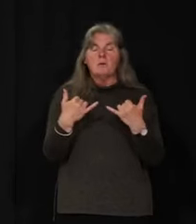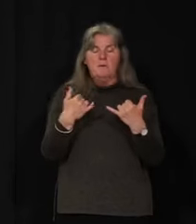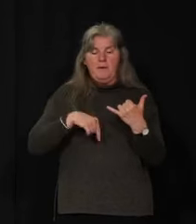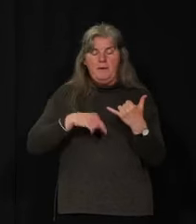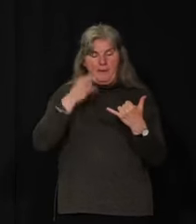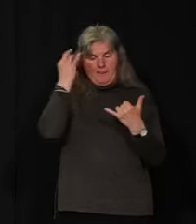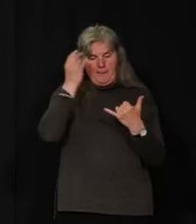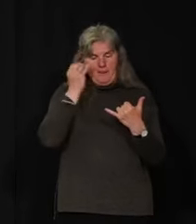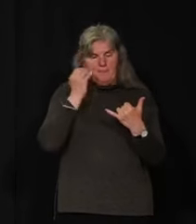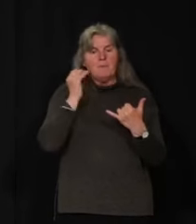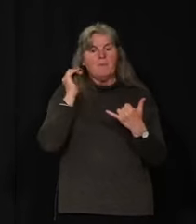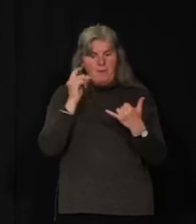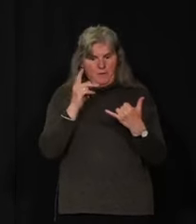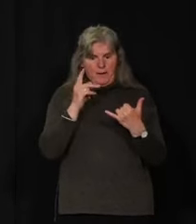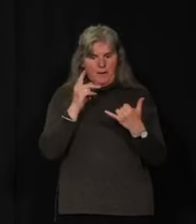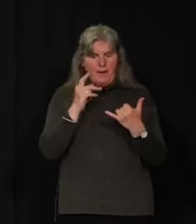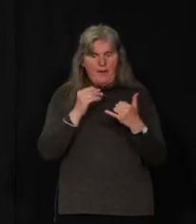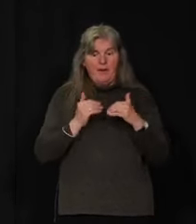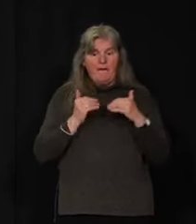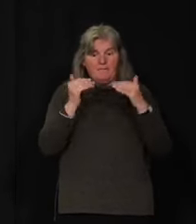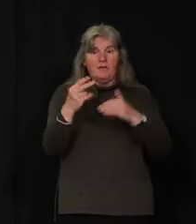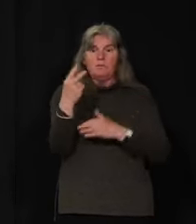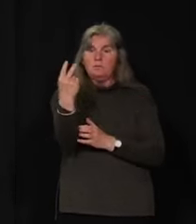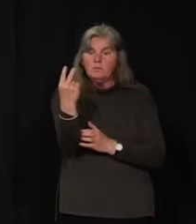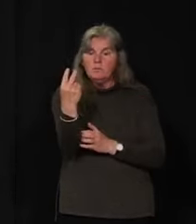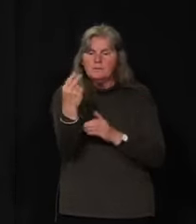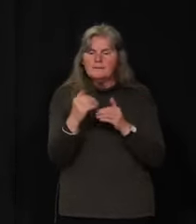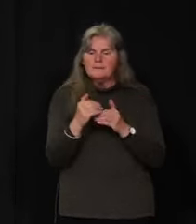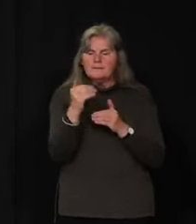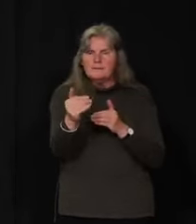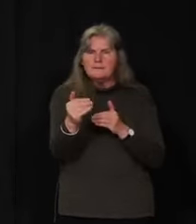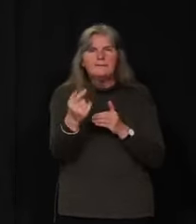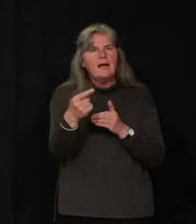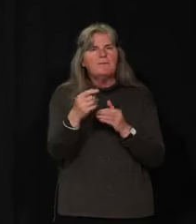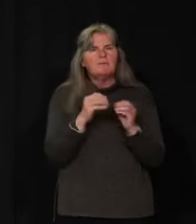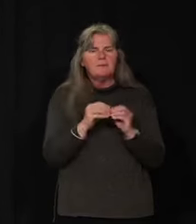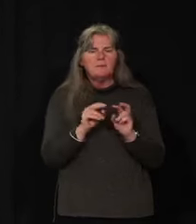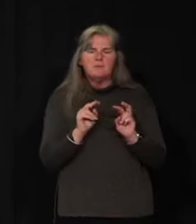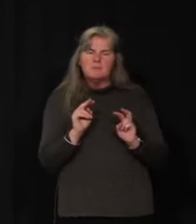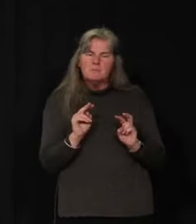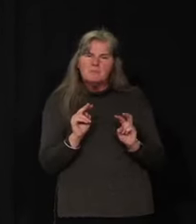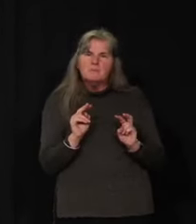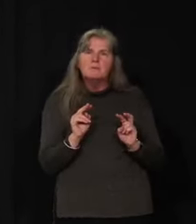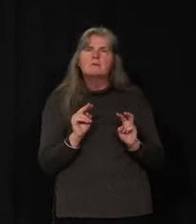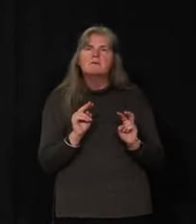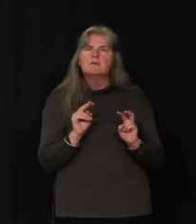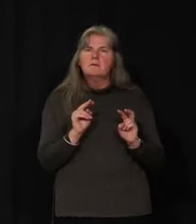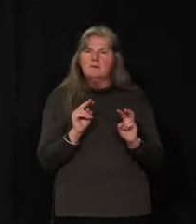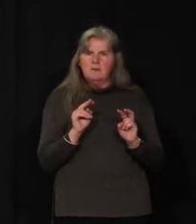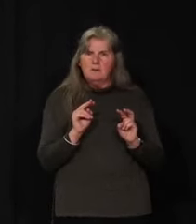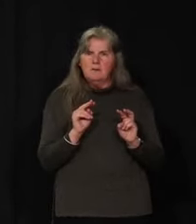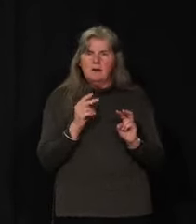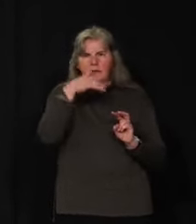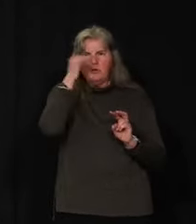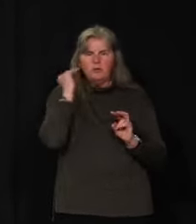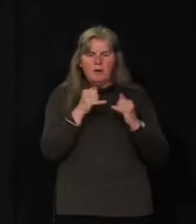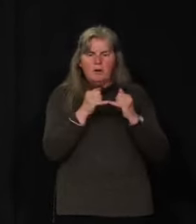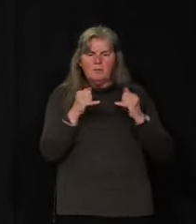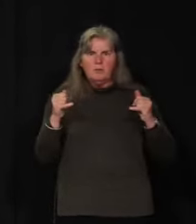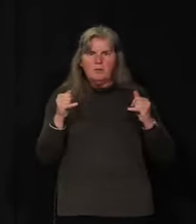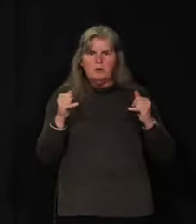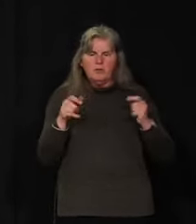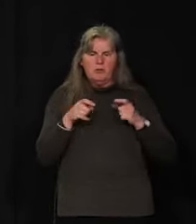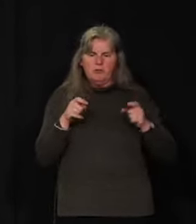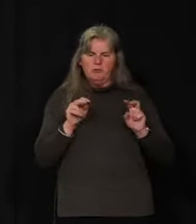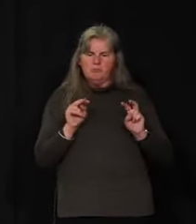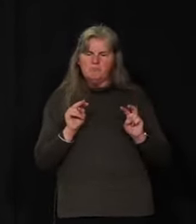considering moving into that second phase, we have to double down on a collective effort on border controls and making sure